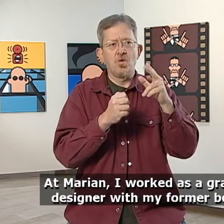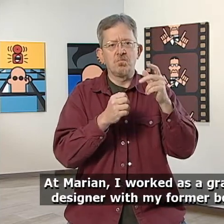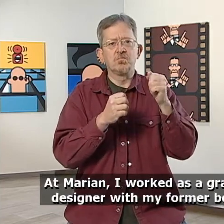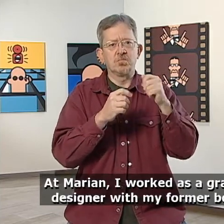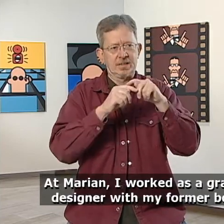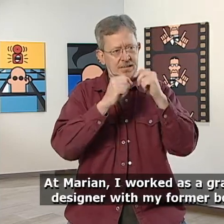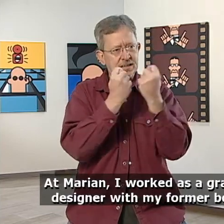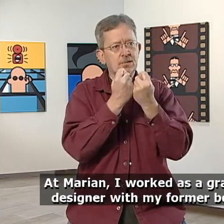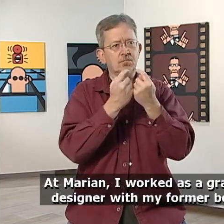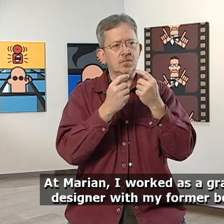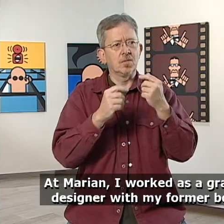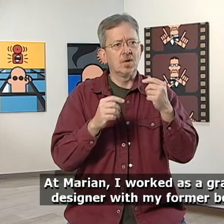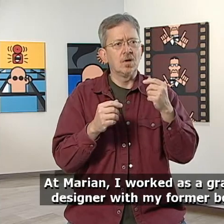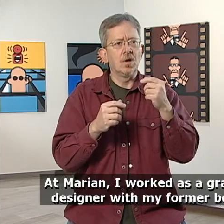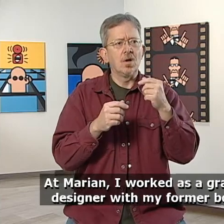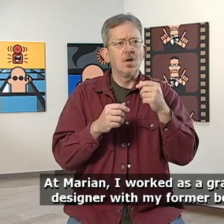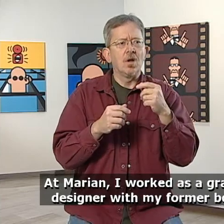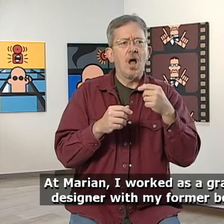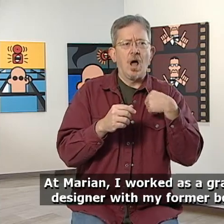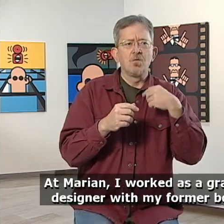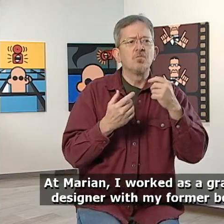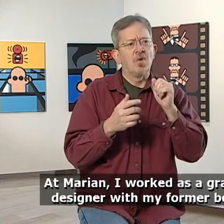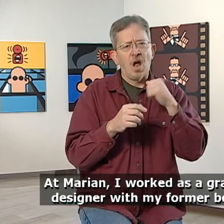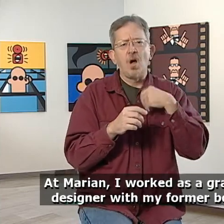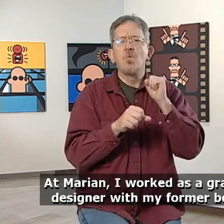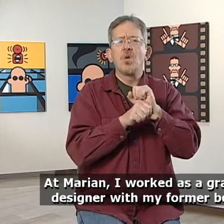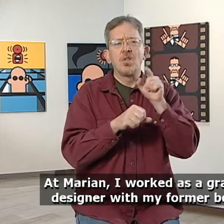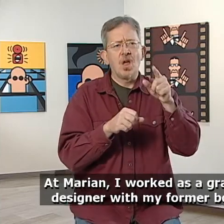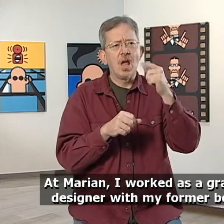At Marion, I worked as a graphic designer with my former boss.